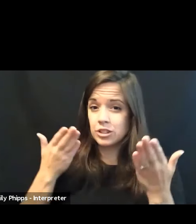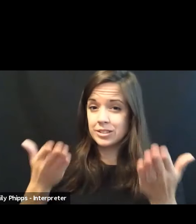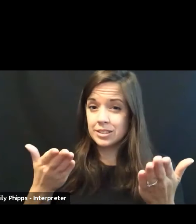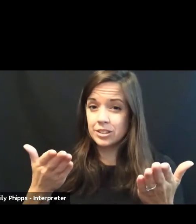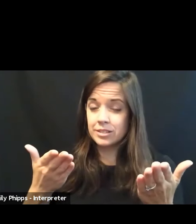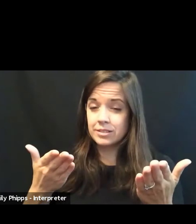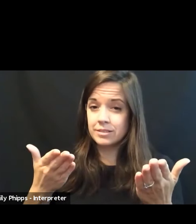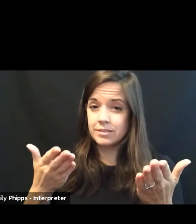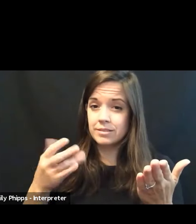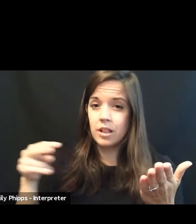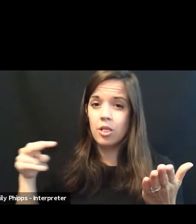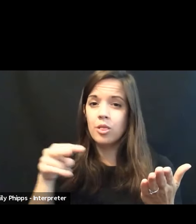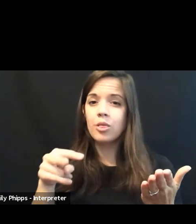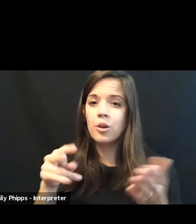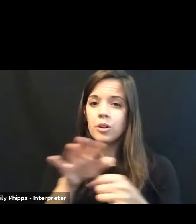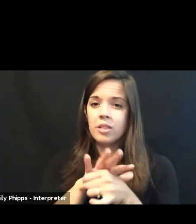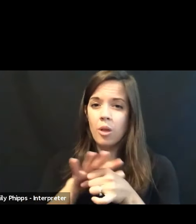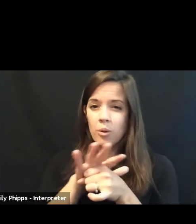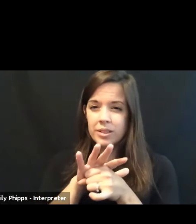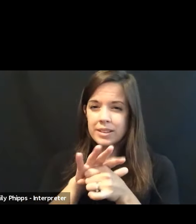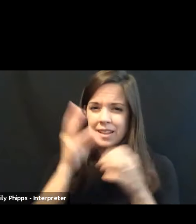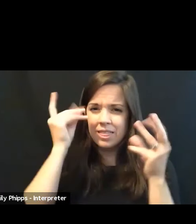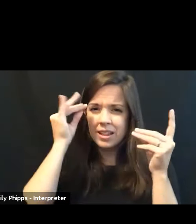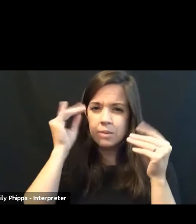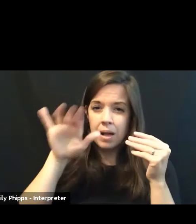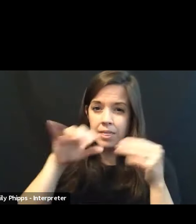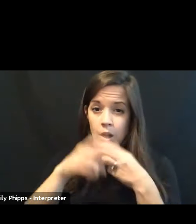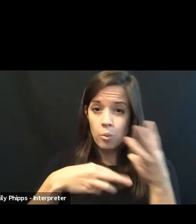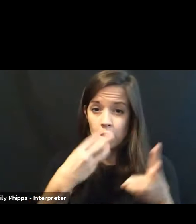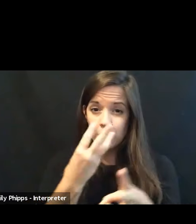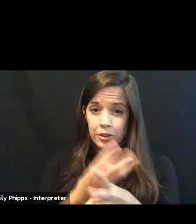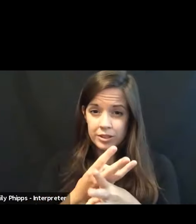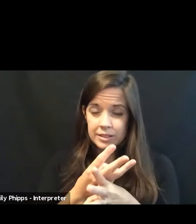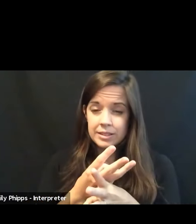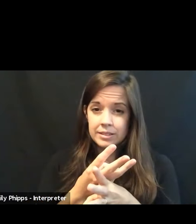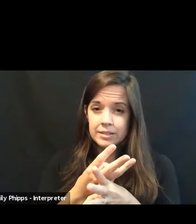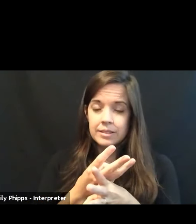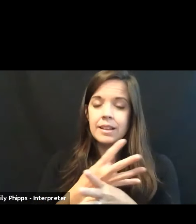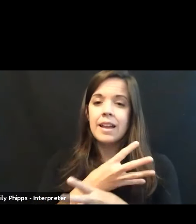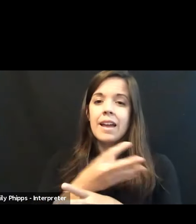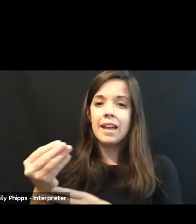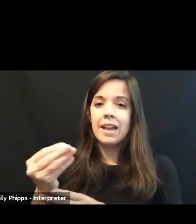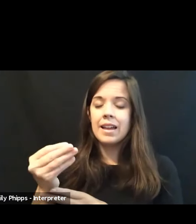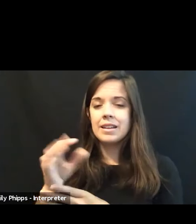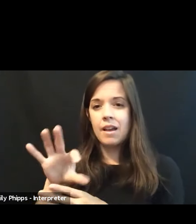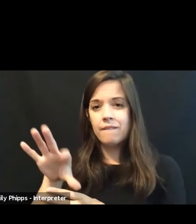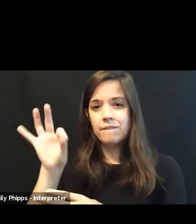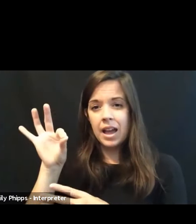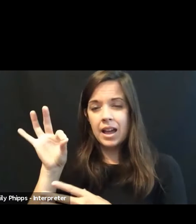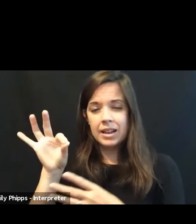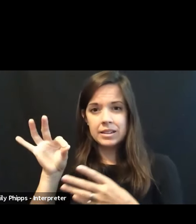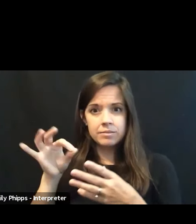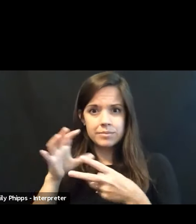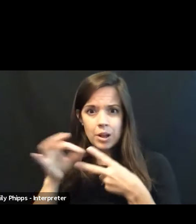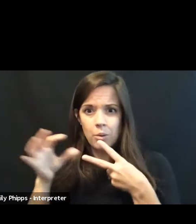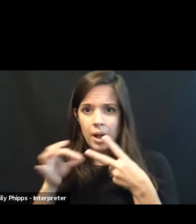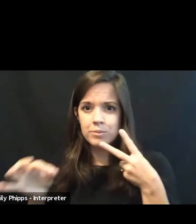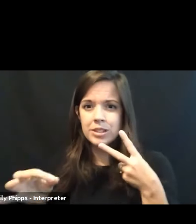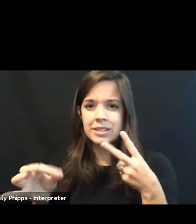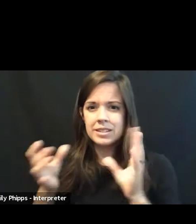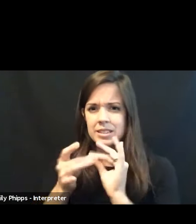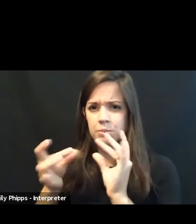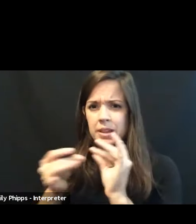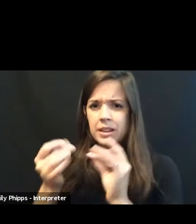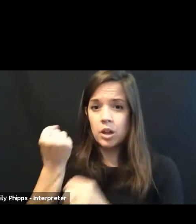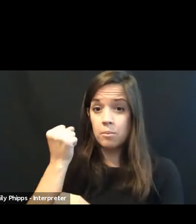locally. Think about that world that you're in, and then find a way to speak out against what it is that you do. Protest